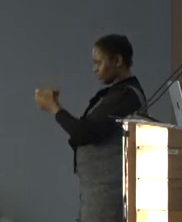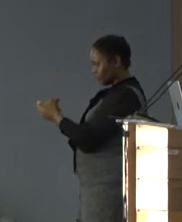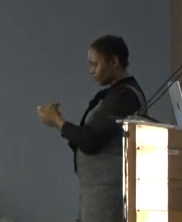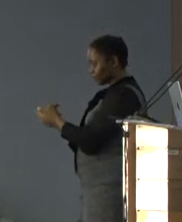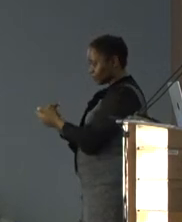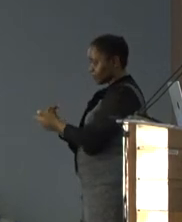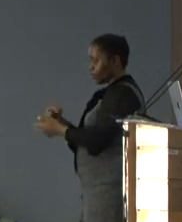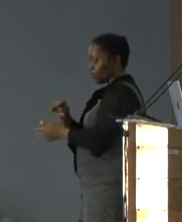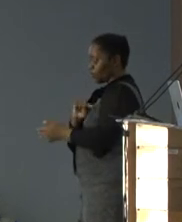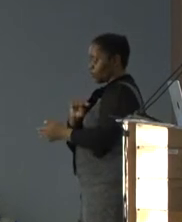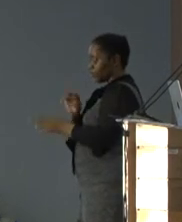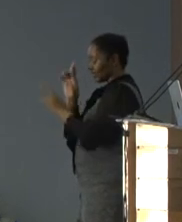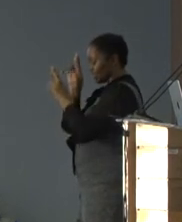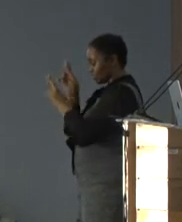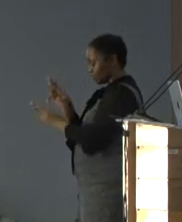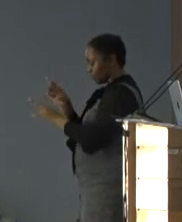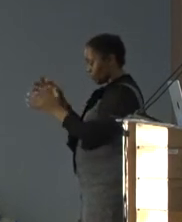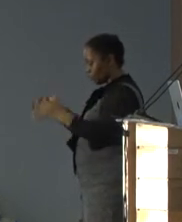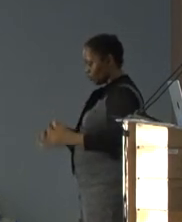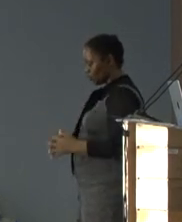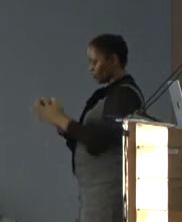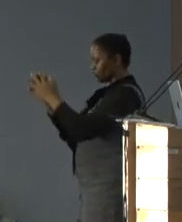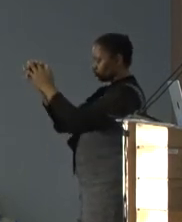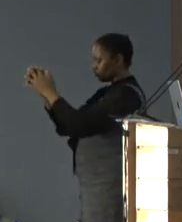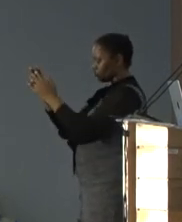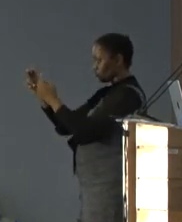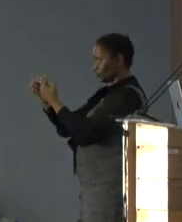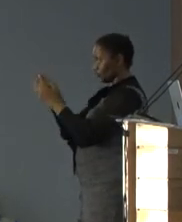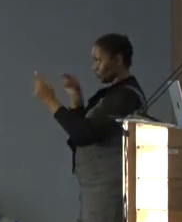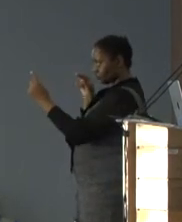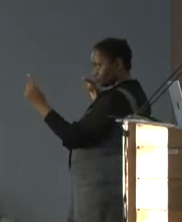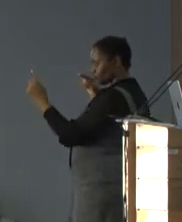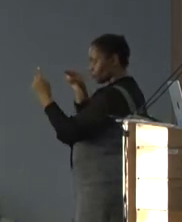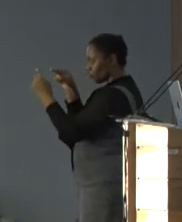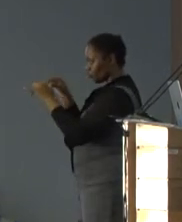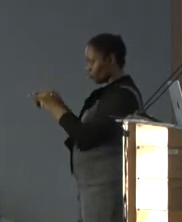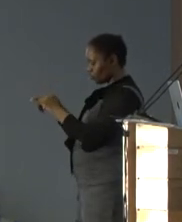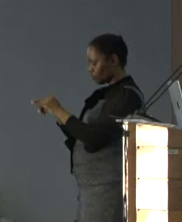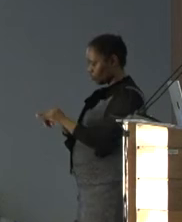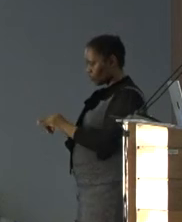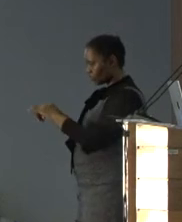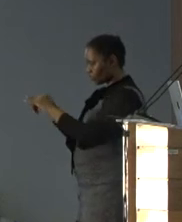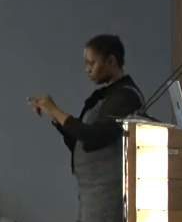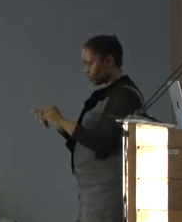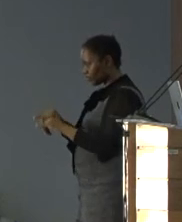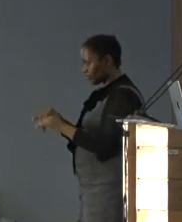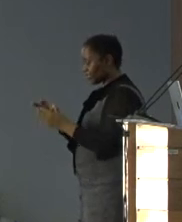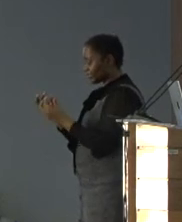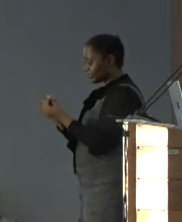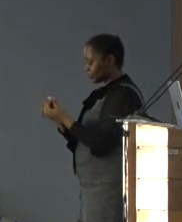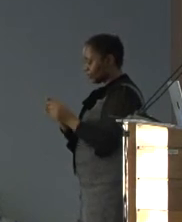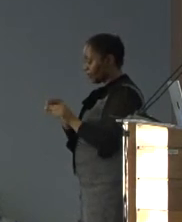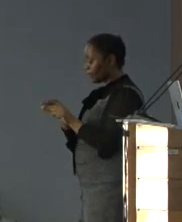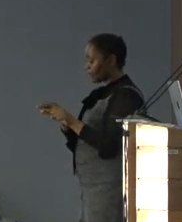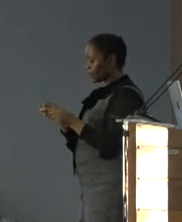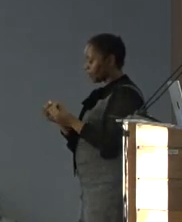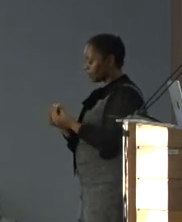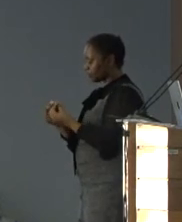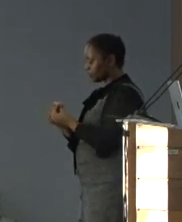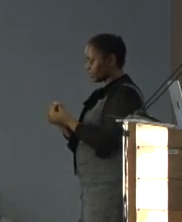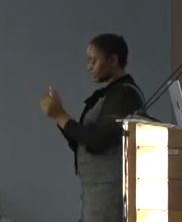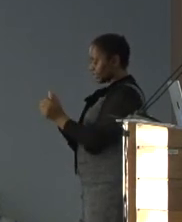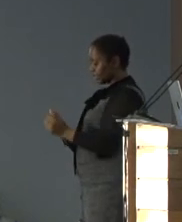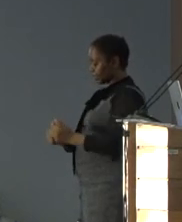with respect to cohesion, unity, common purpose, there is demonstrable convergence at